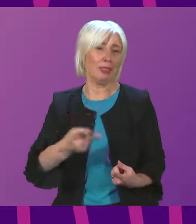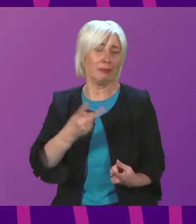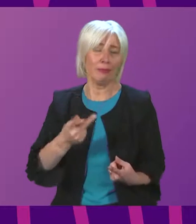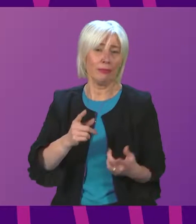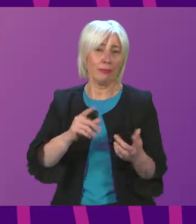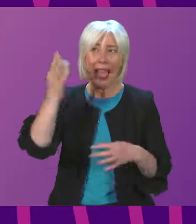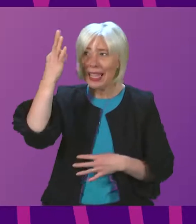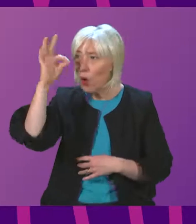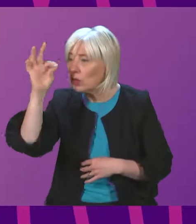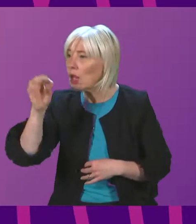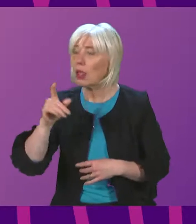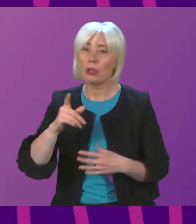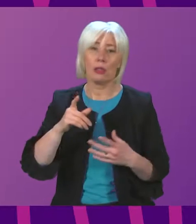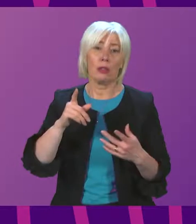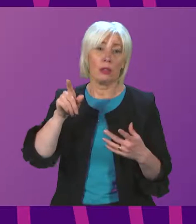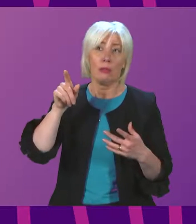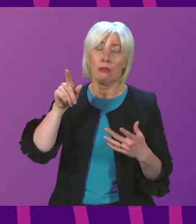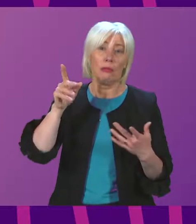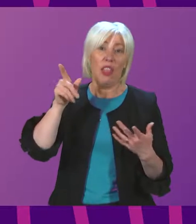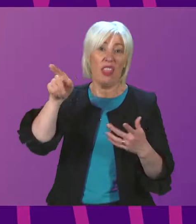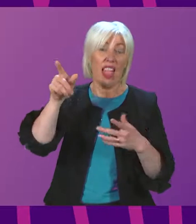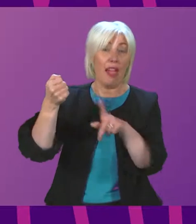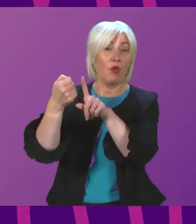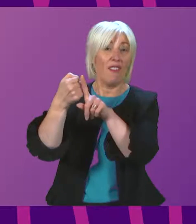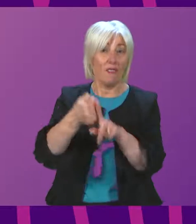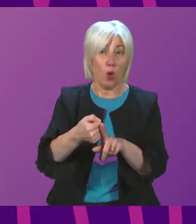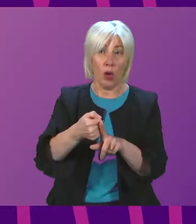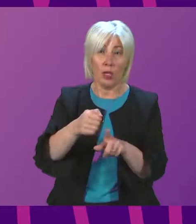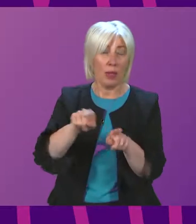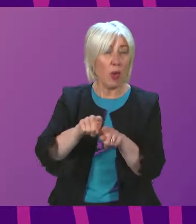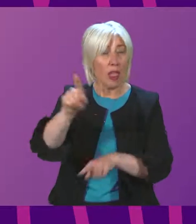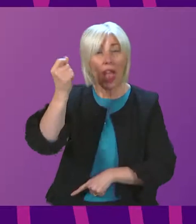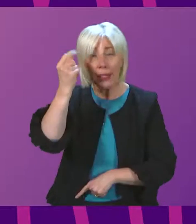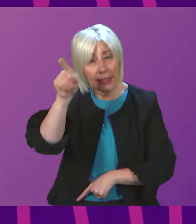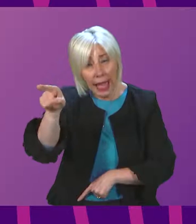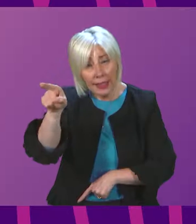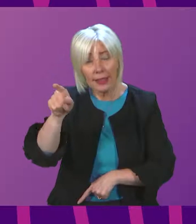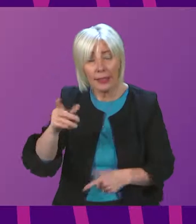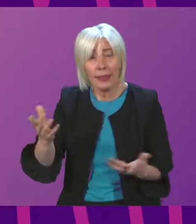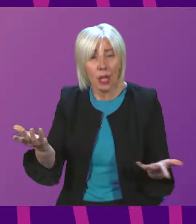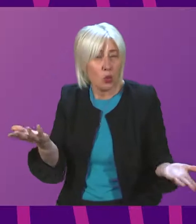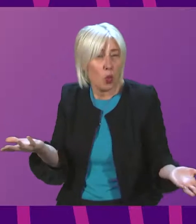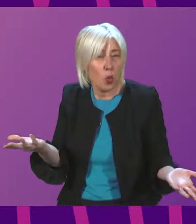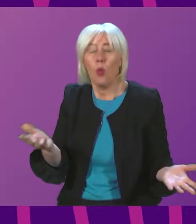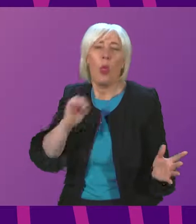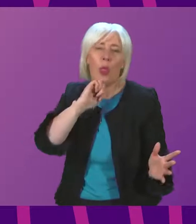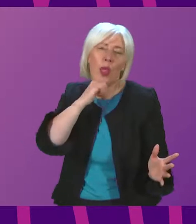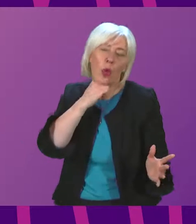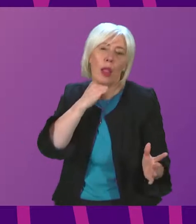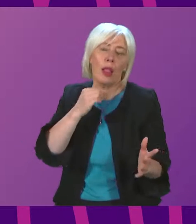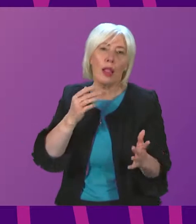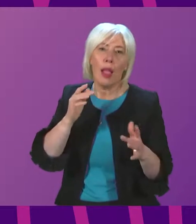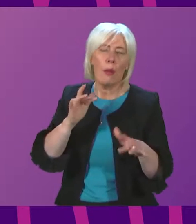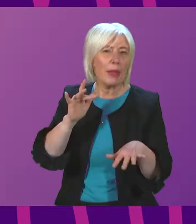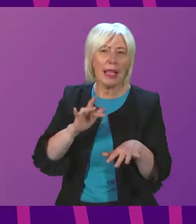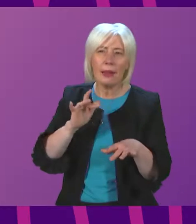authorities, which at the end of the day are the enforcement agency, understand that too and are going to be taking that light touch